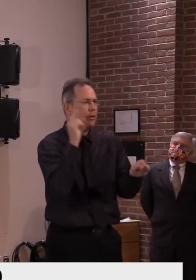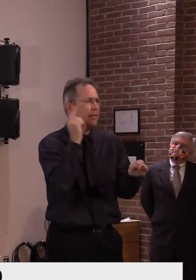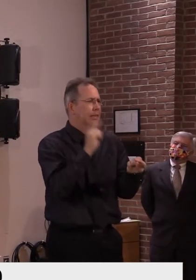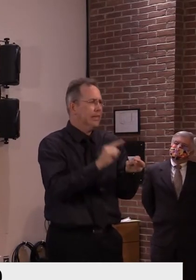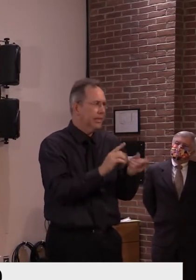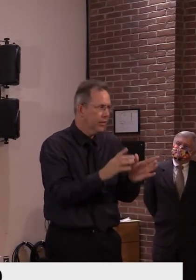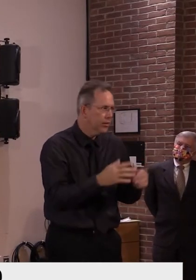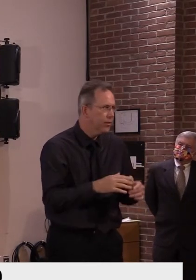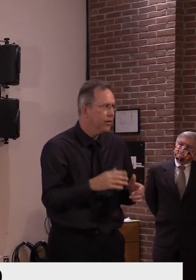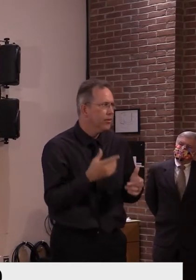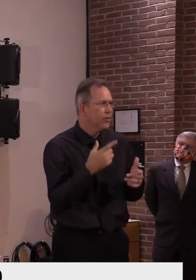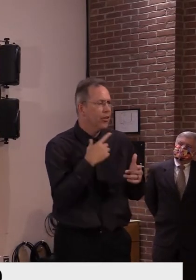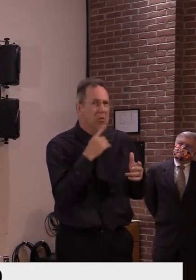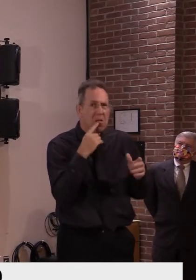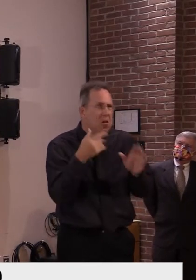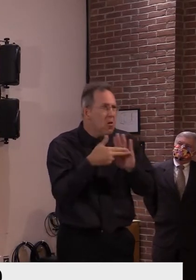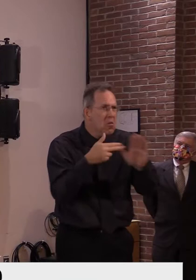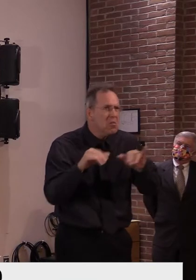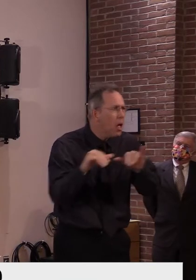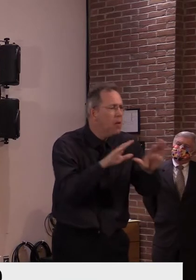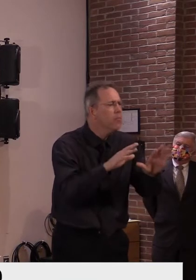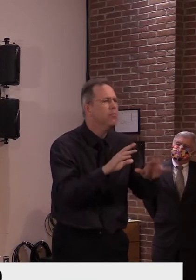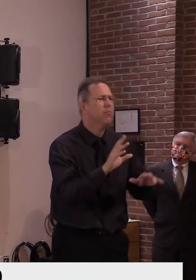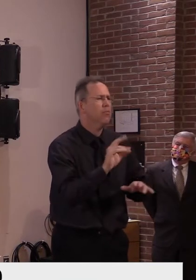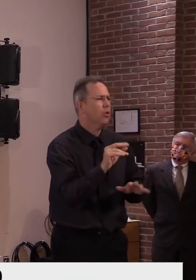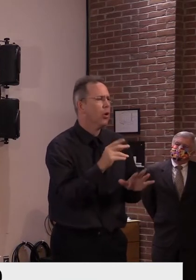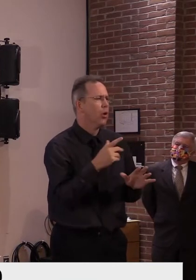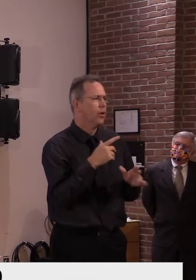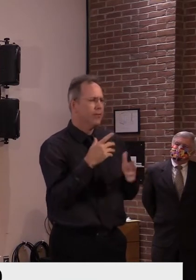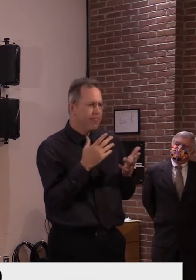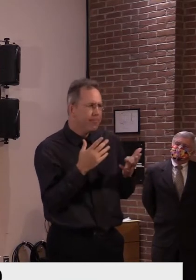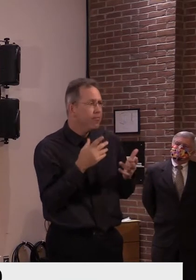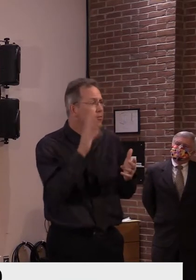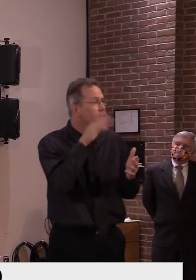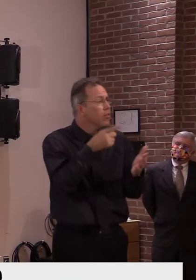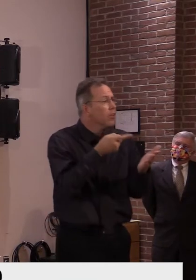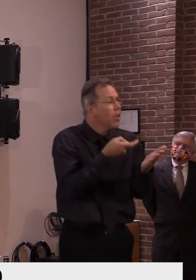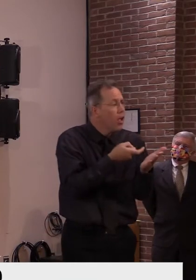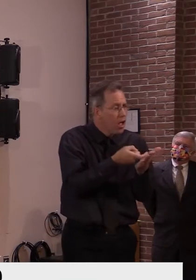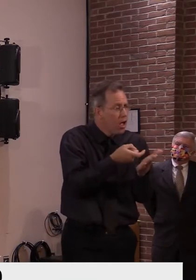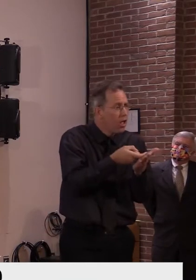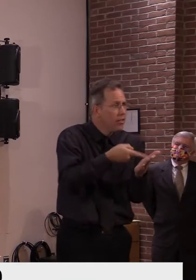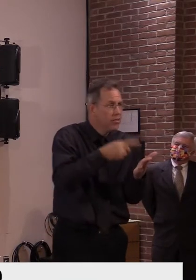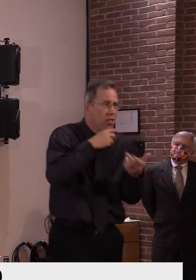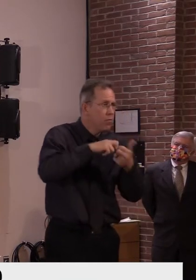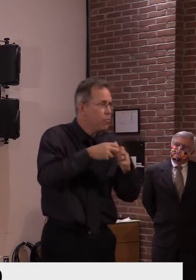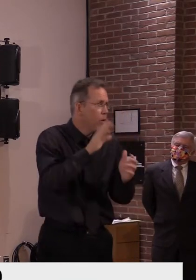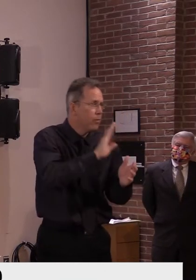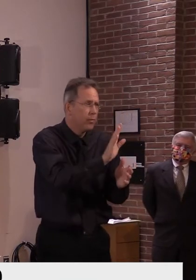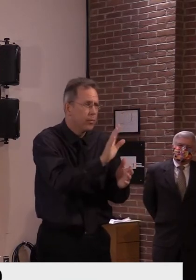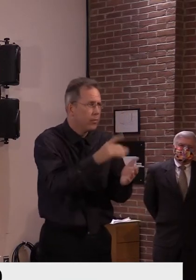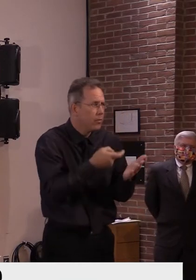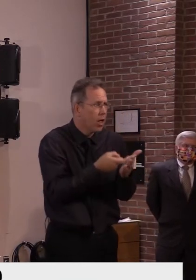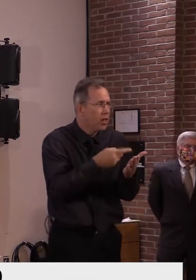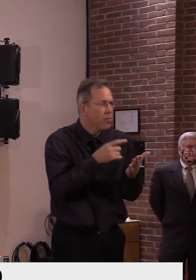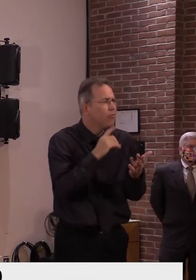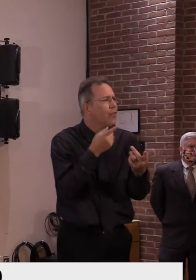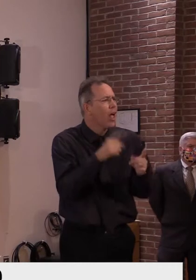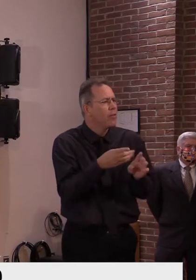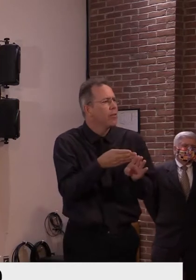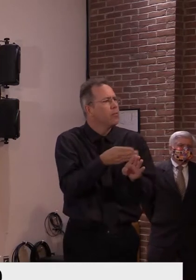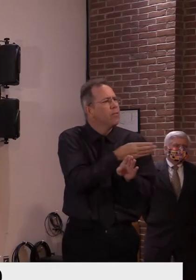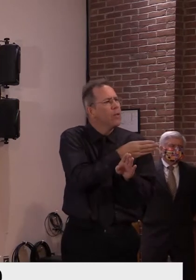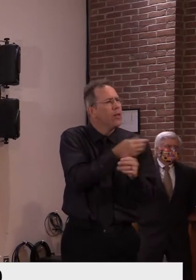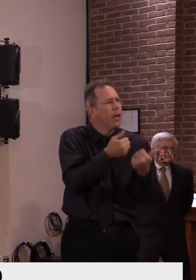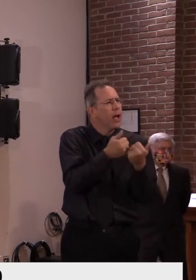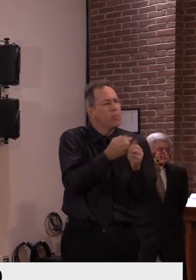it's not the playing of the sport that's been the issue. It's the team activities that precede or follow the sport. Whether